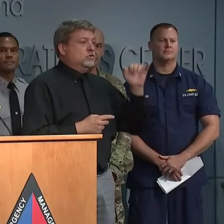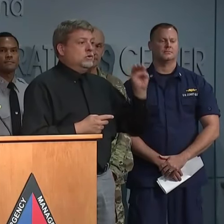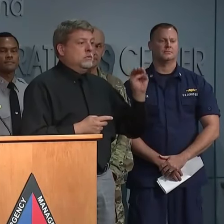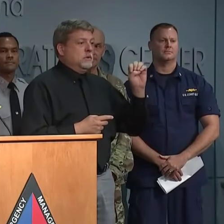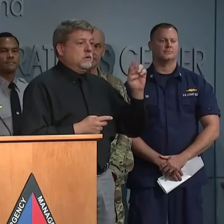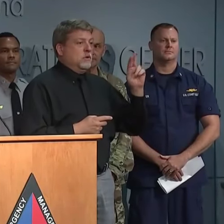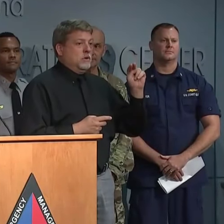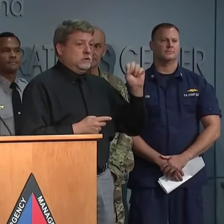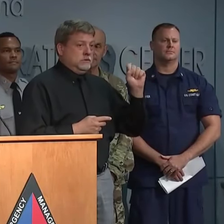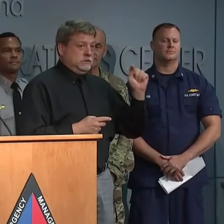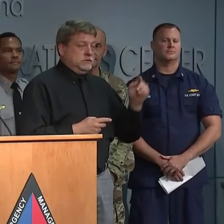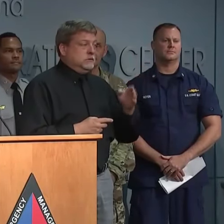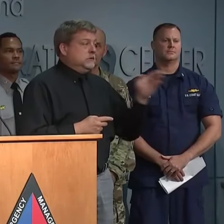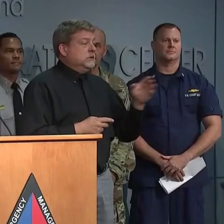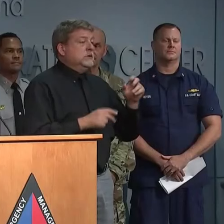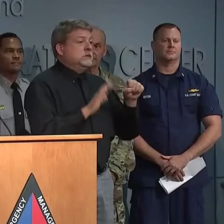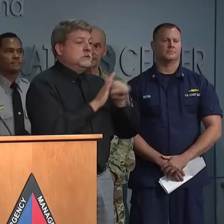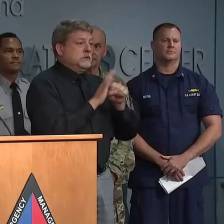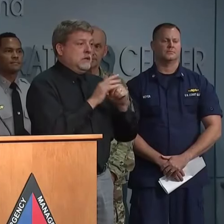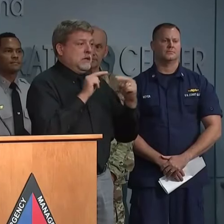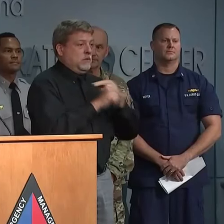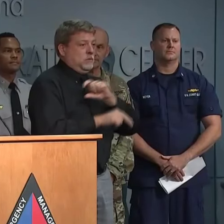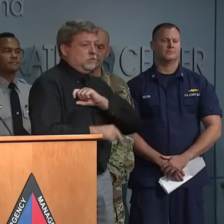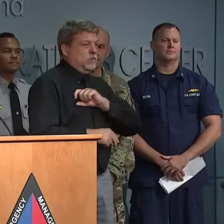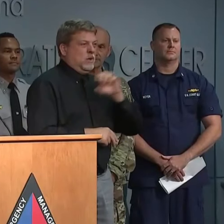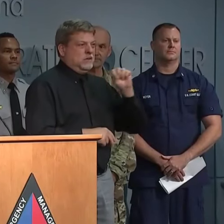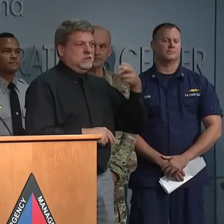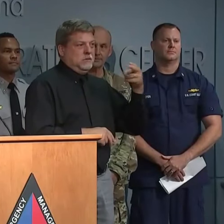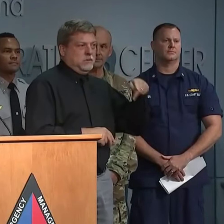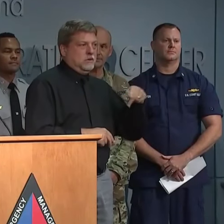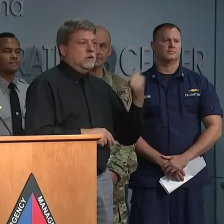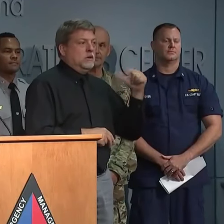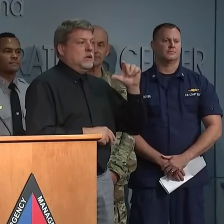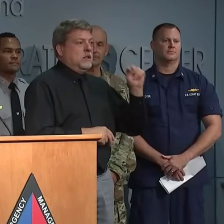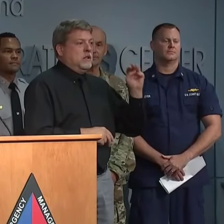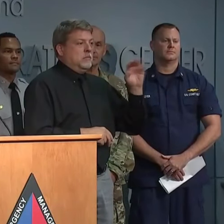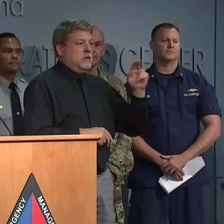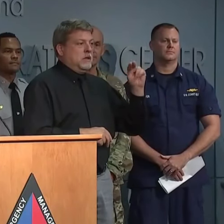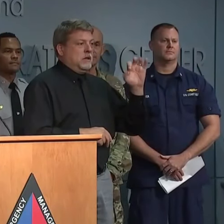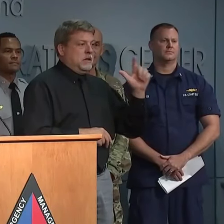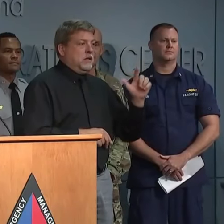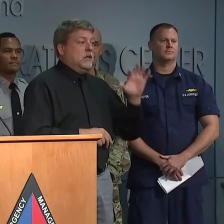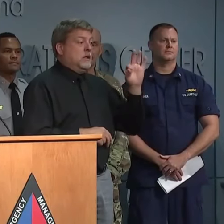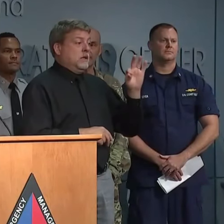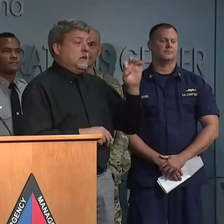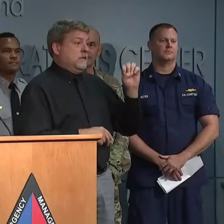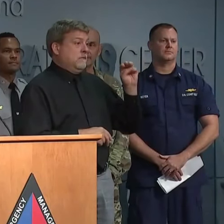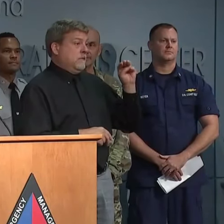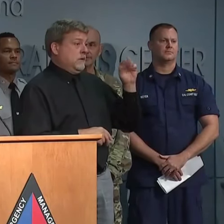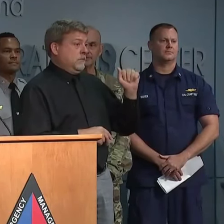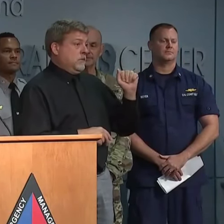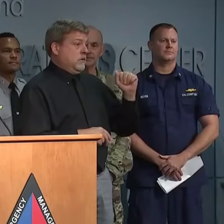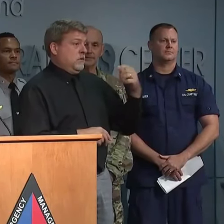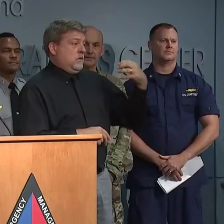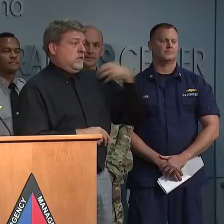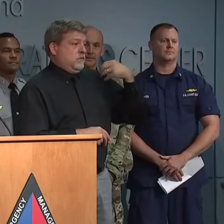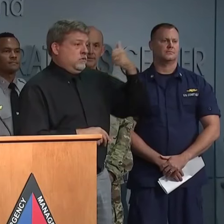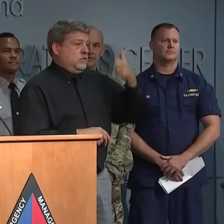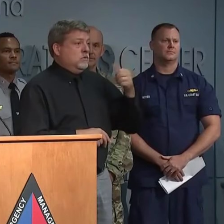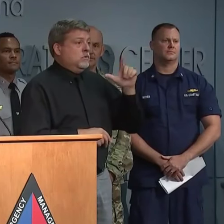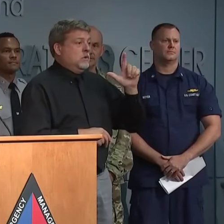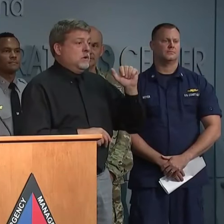State Highway Patrol Commander Colonel Glenn McNeil, our FEMA Federal Coordinating Officer Libby Turner,